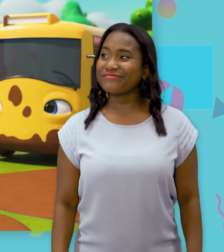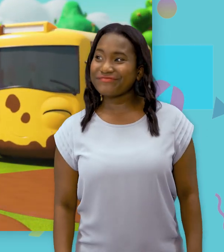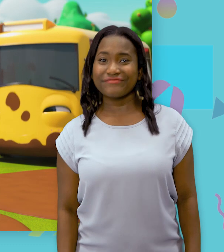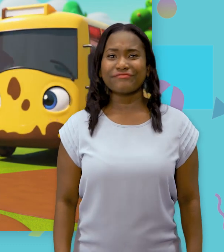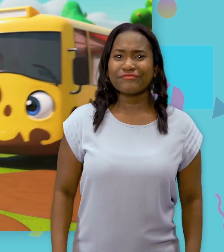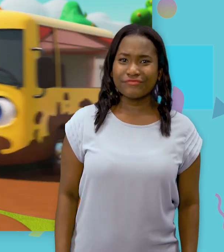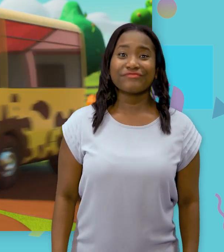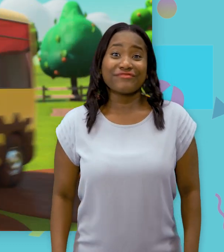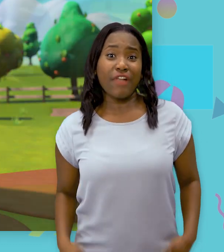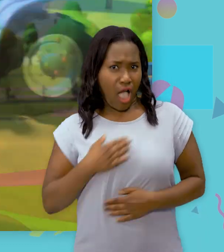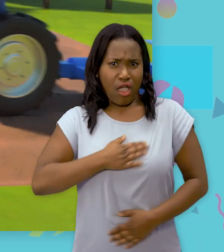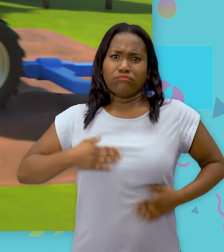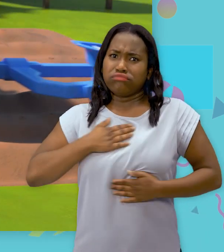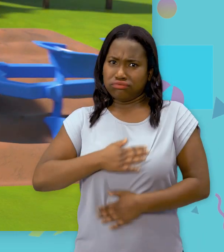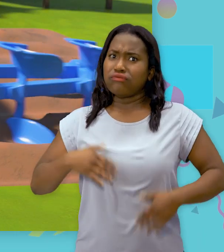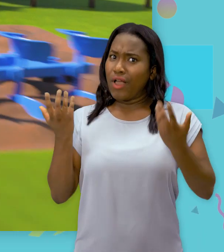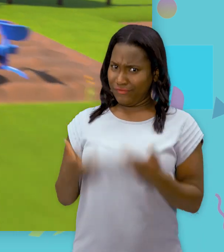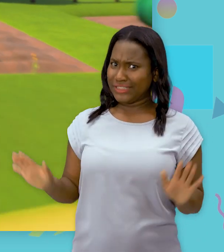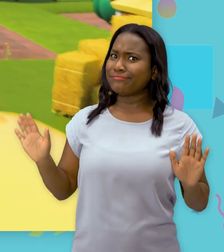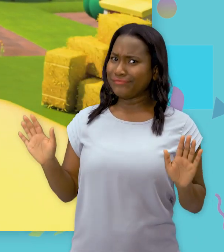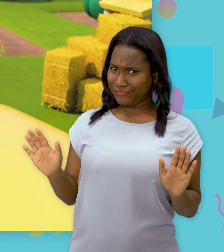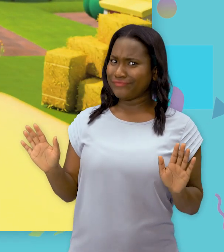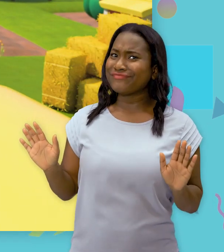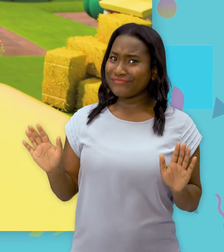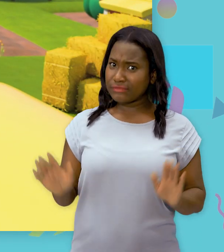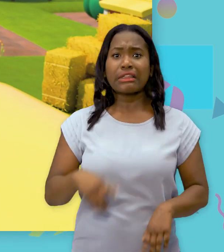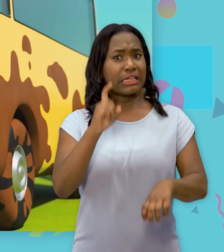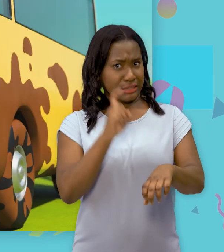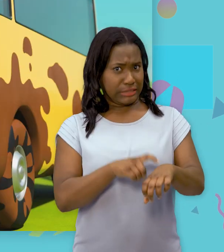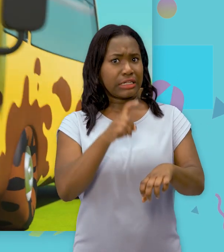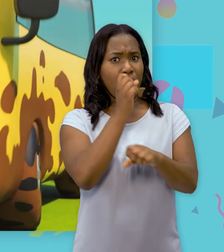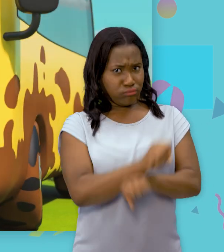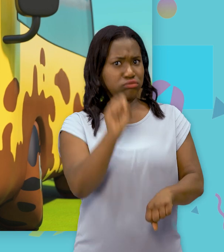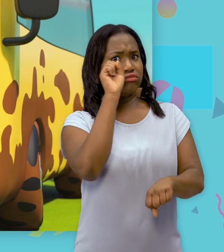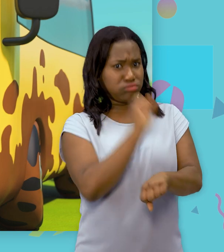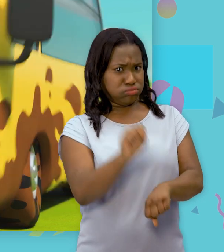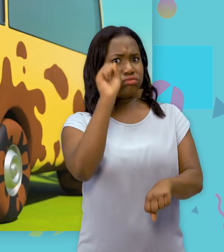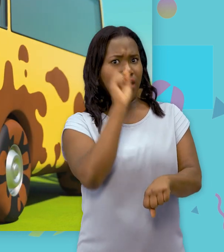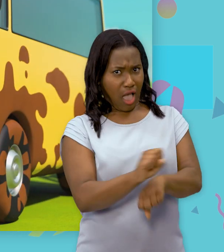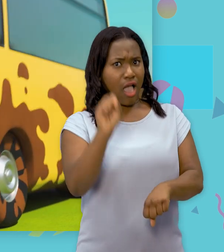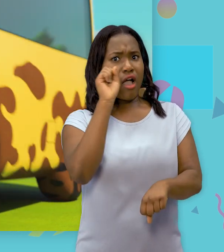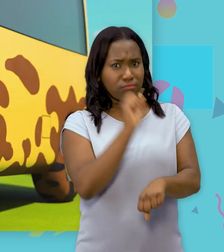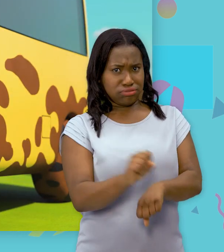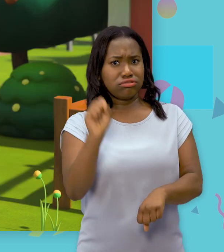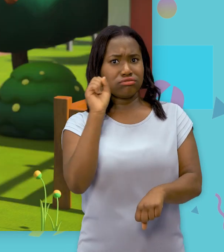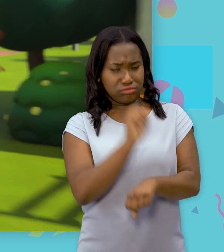After Terry's had some fun, it's time to work and get things done